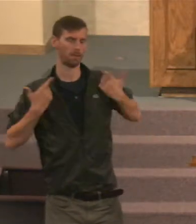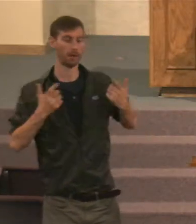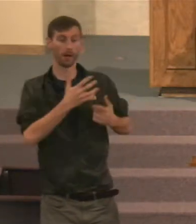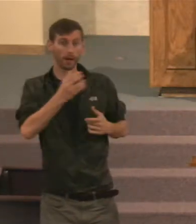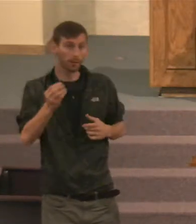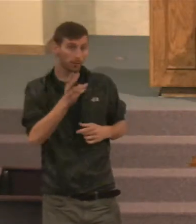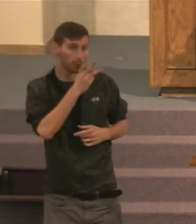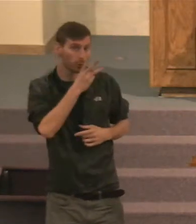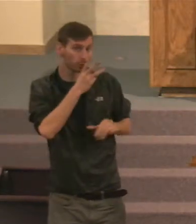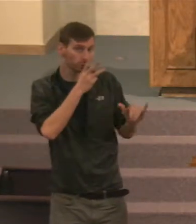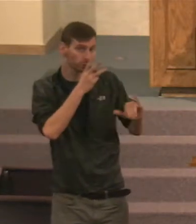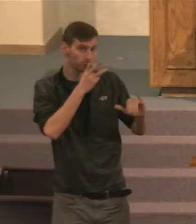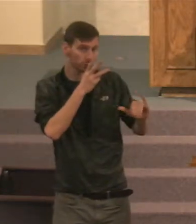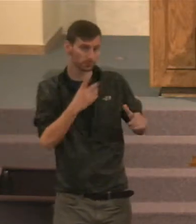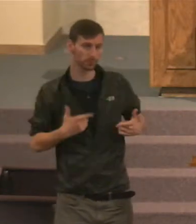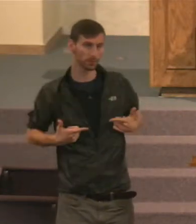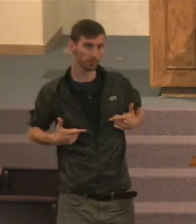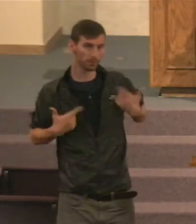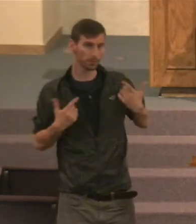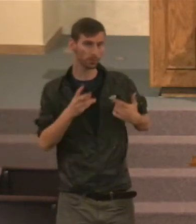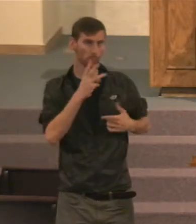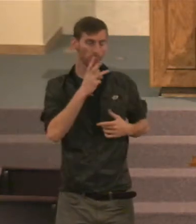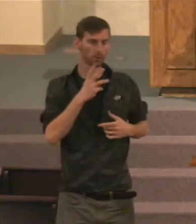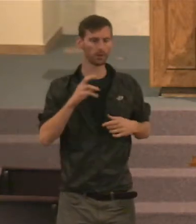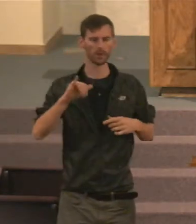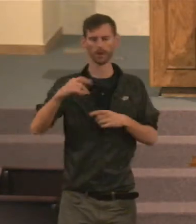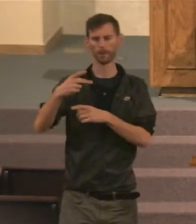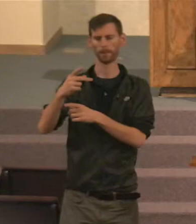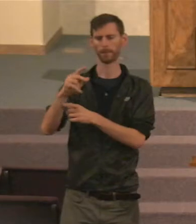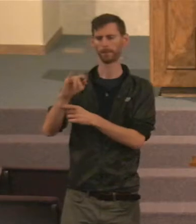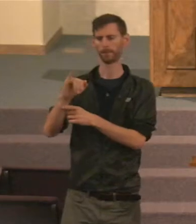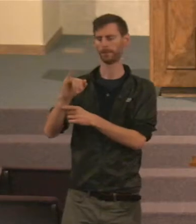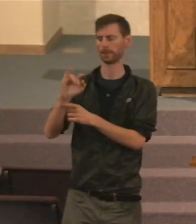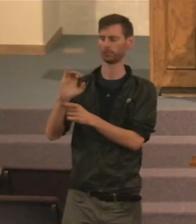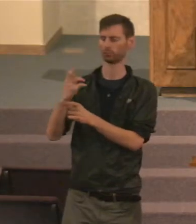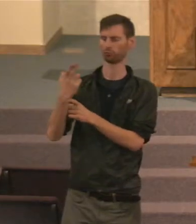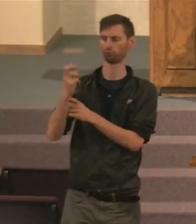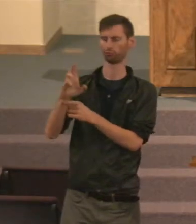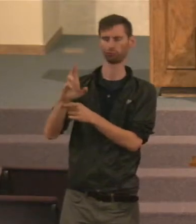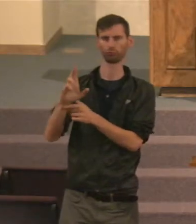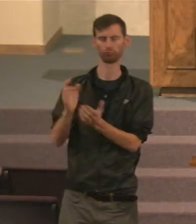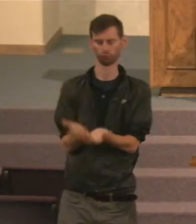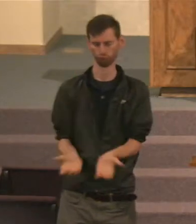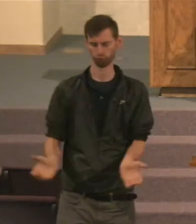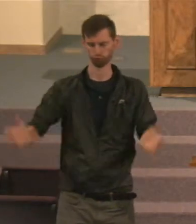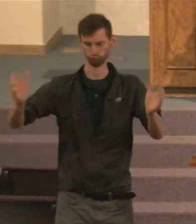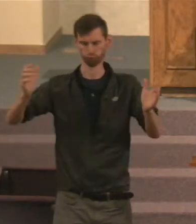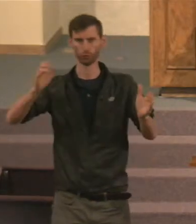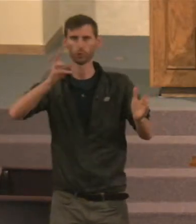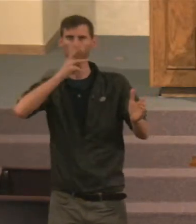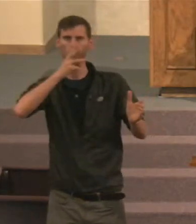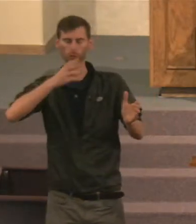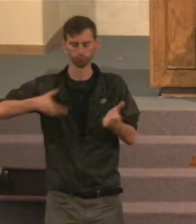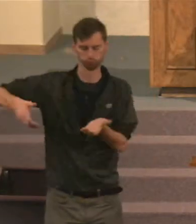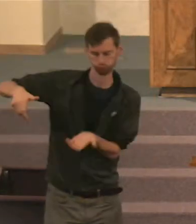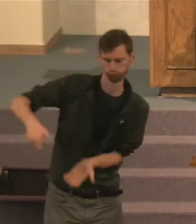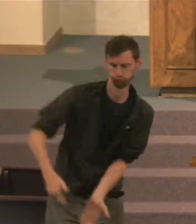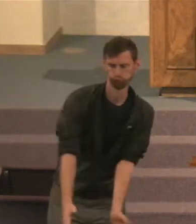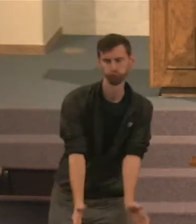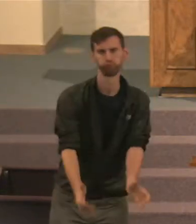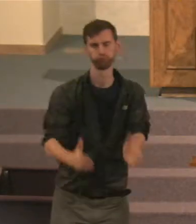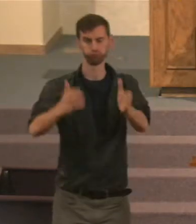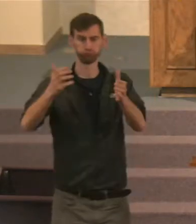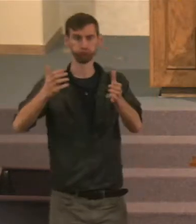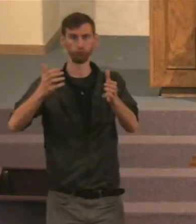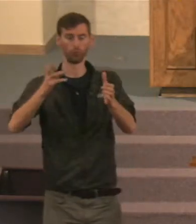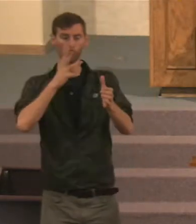life. So, the pitcher, The pitcher is what you get water in. And so, when the pitcher